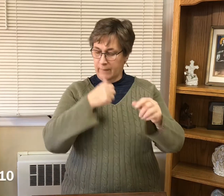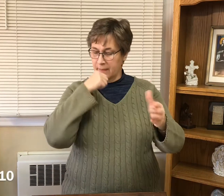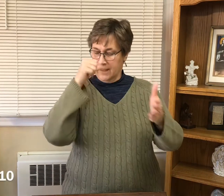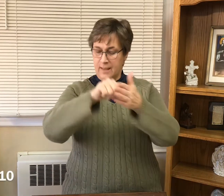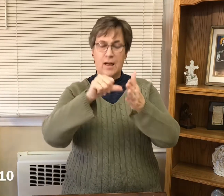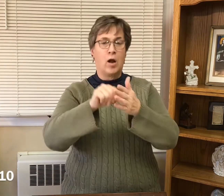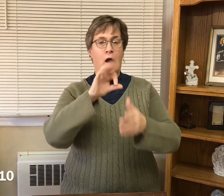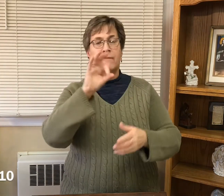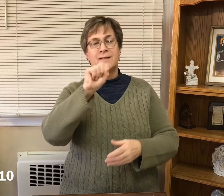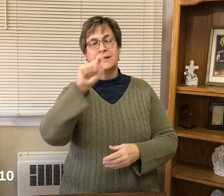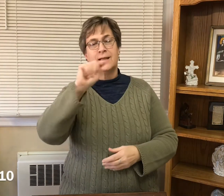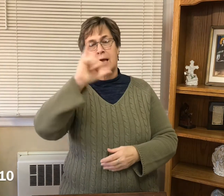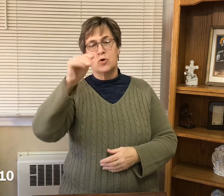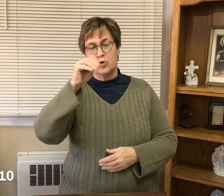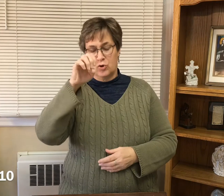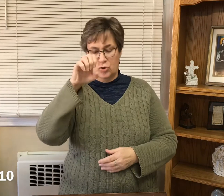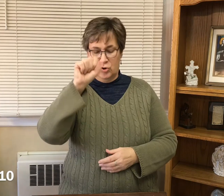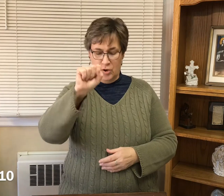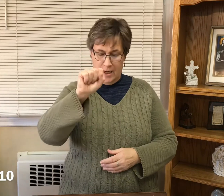A reading from the letter of St. James.